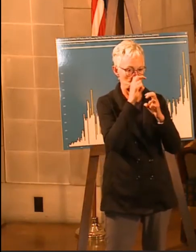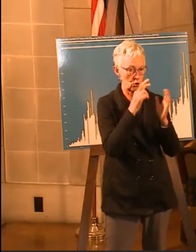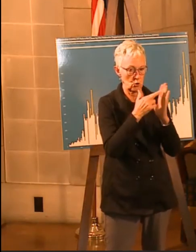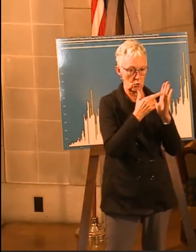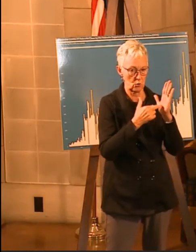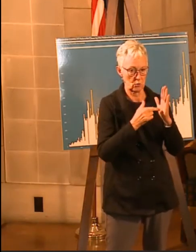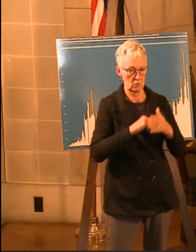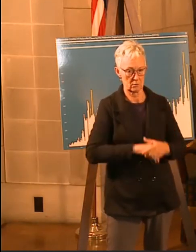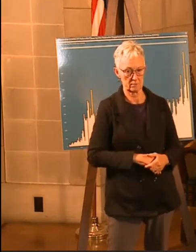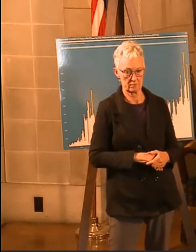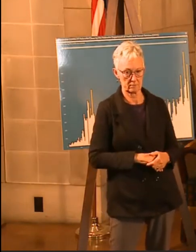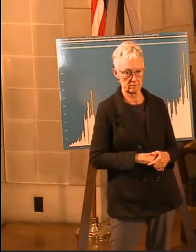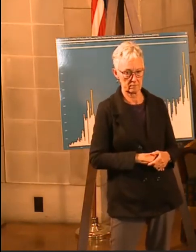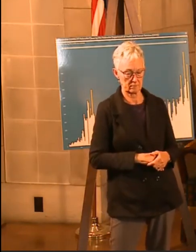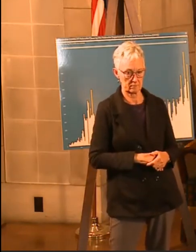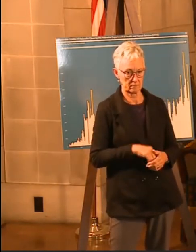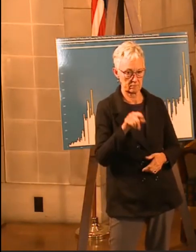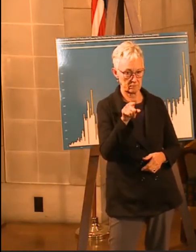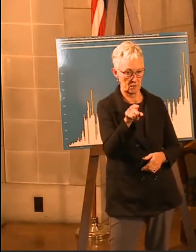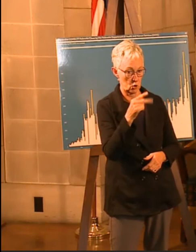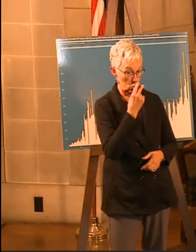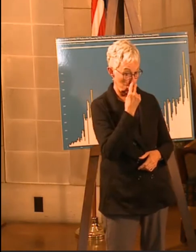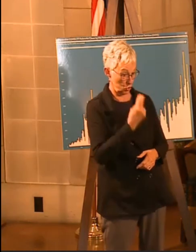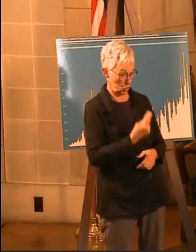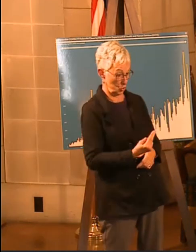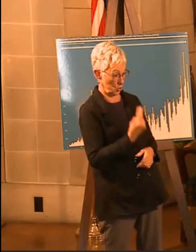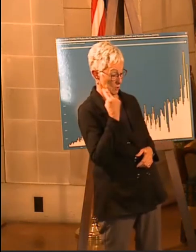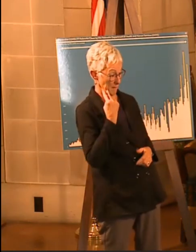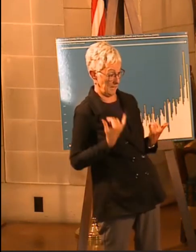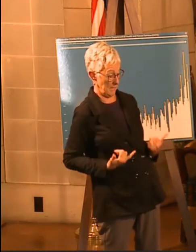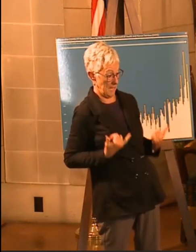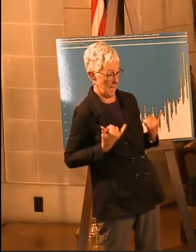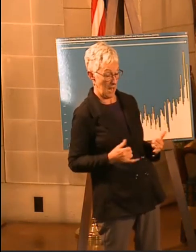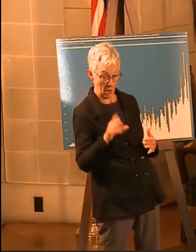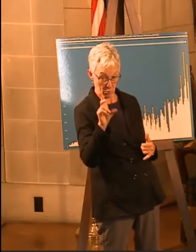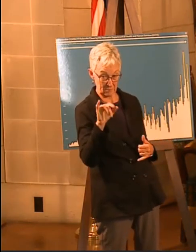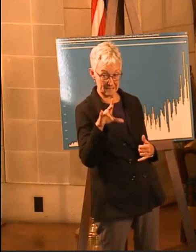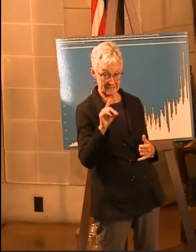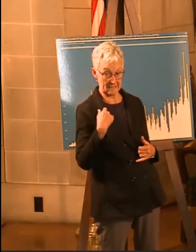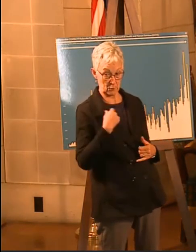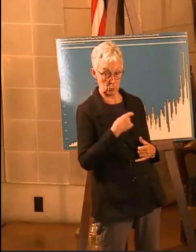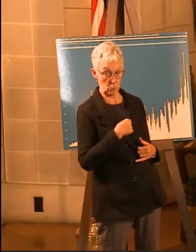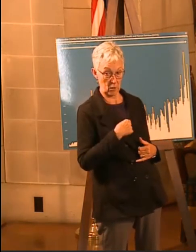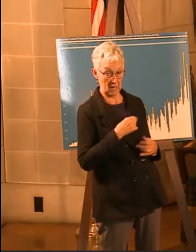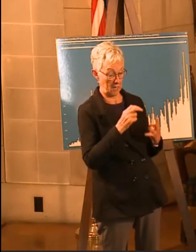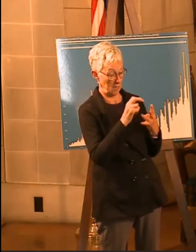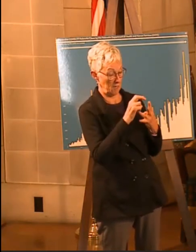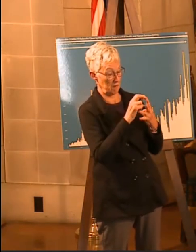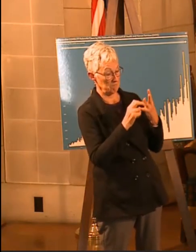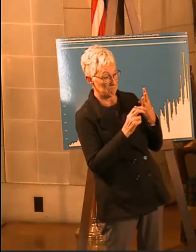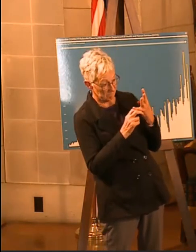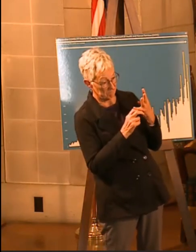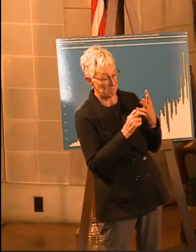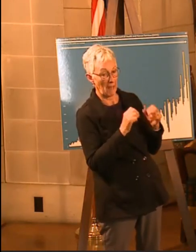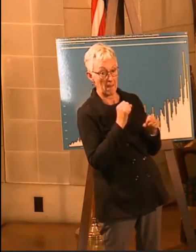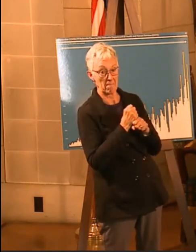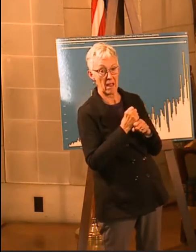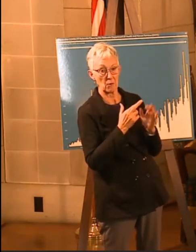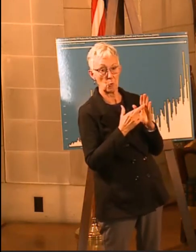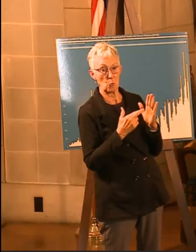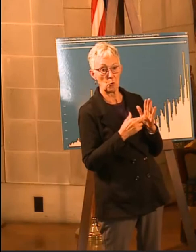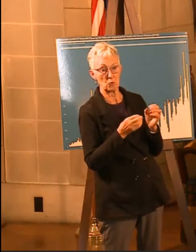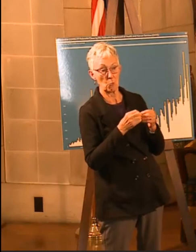In retrospect, was it a mistake? Did you loosen up too early, too much? So the question was, was it a mistake to